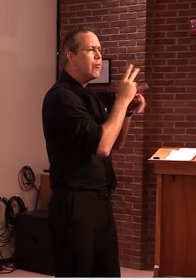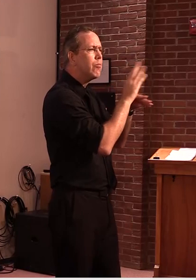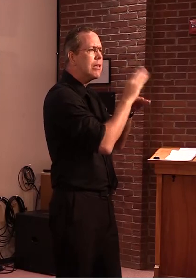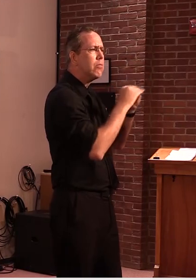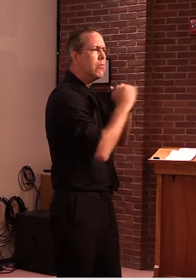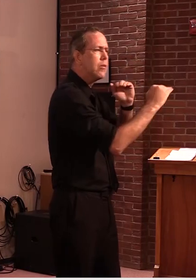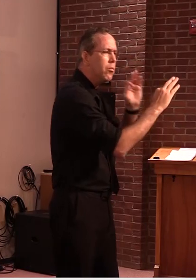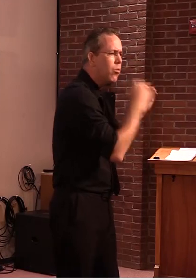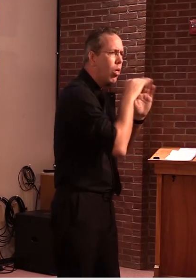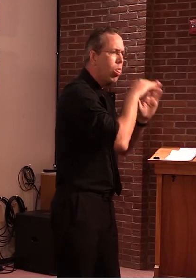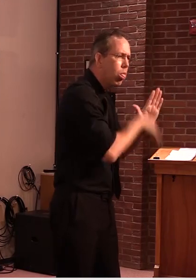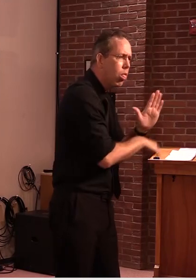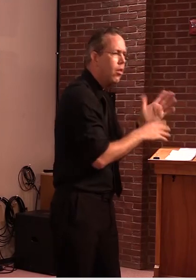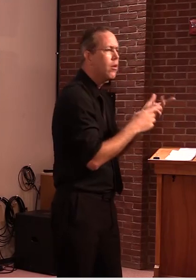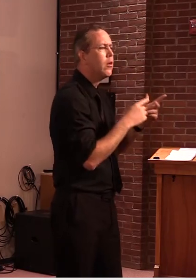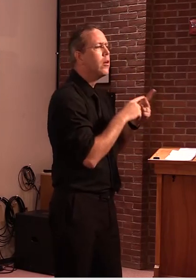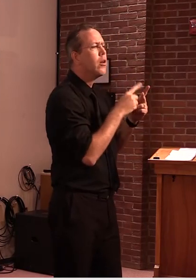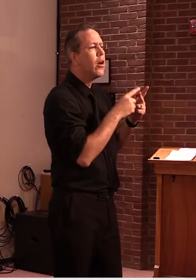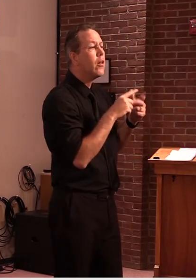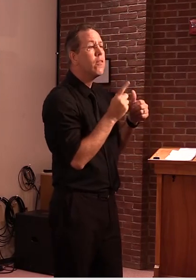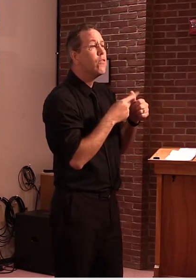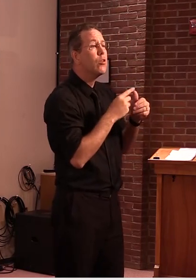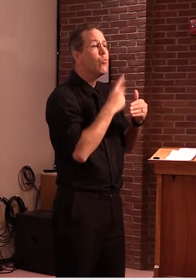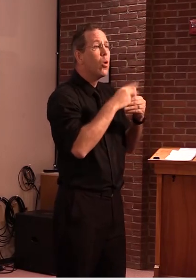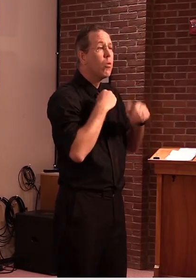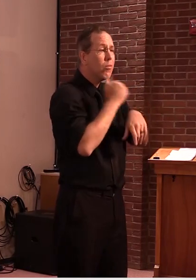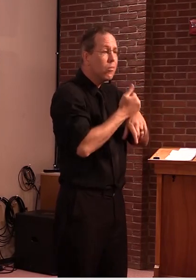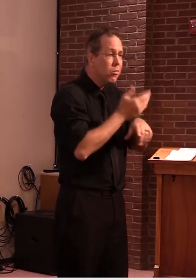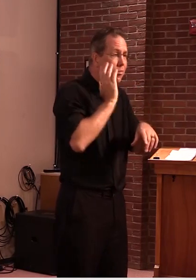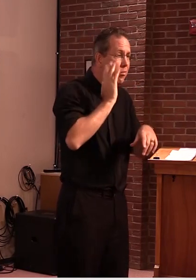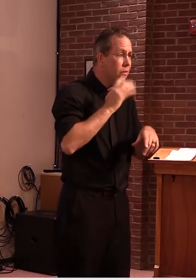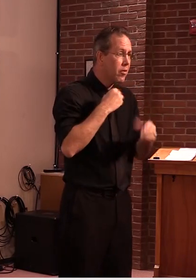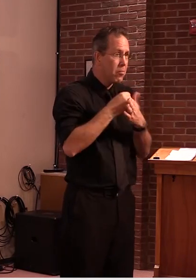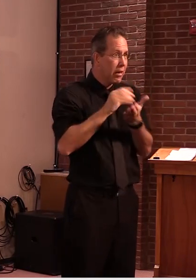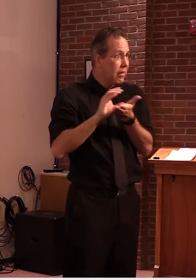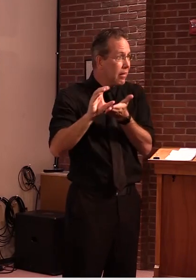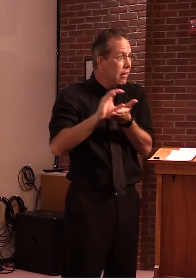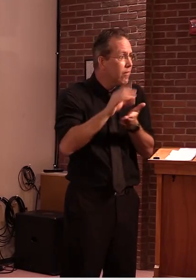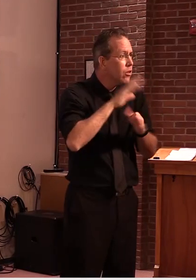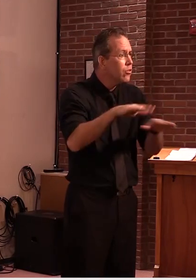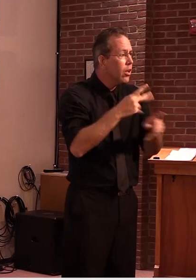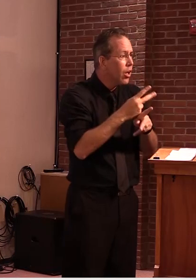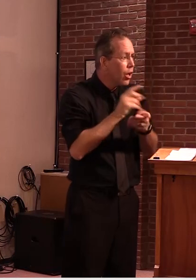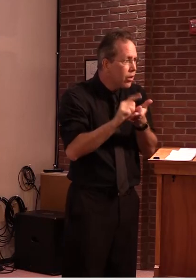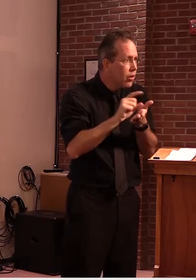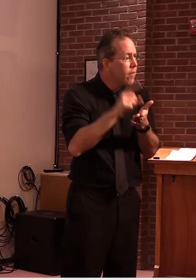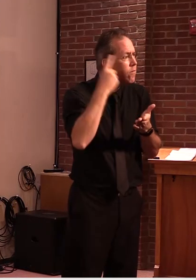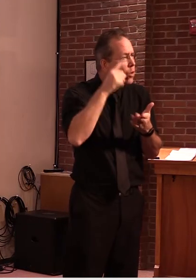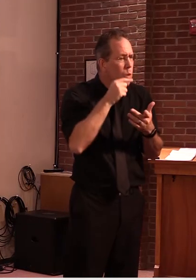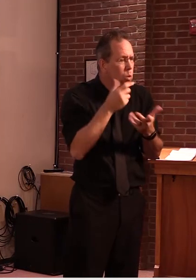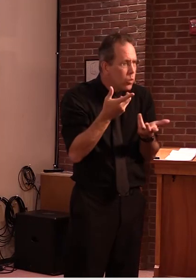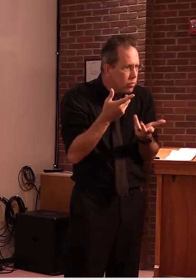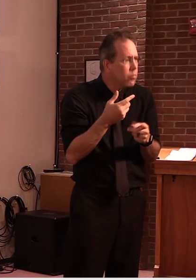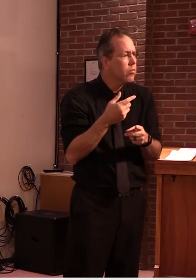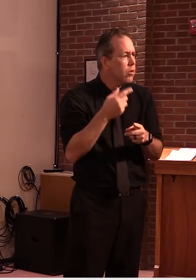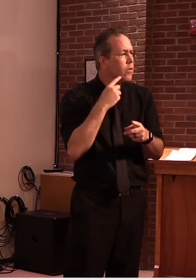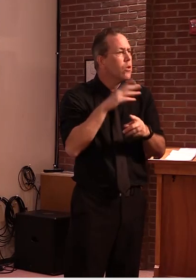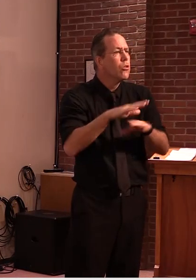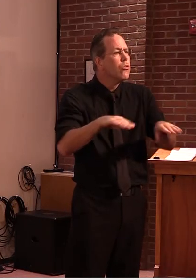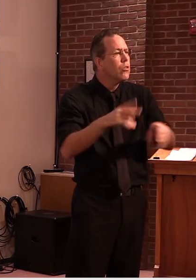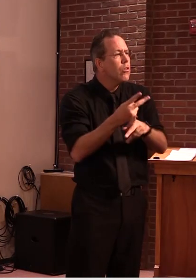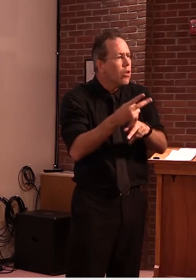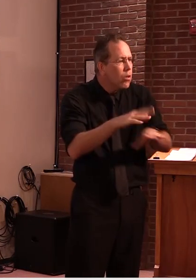provided extra money for those children of essential